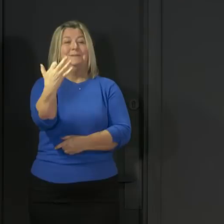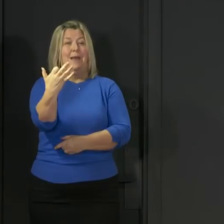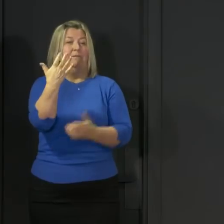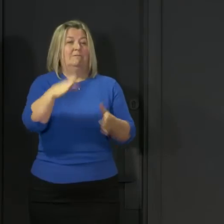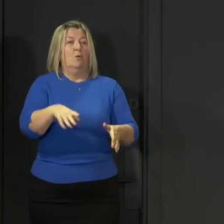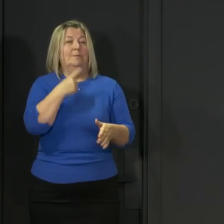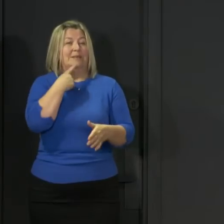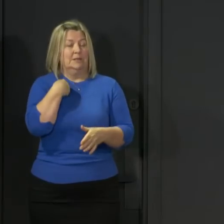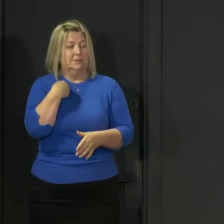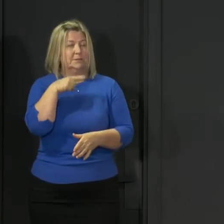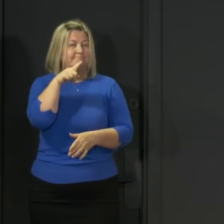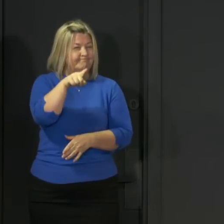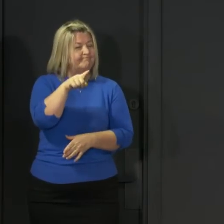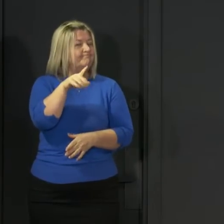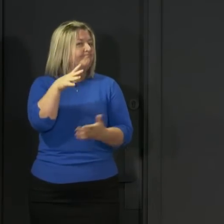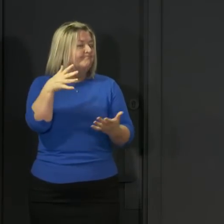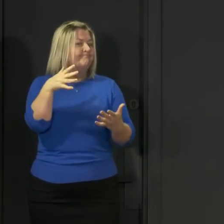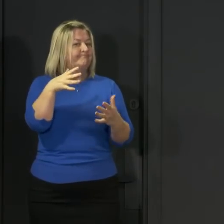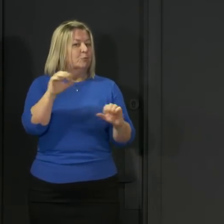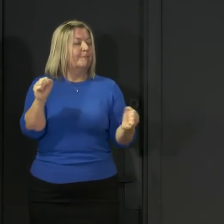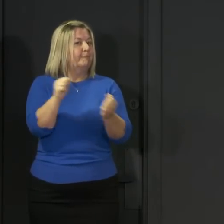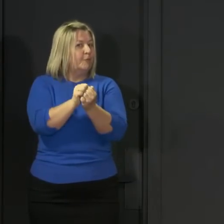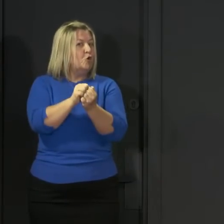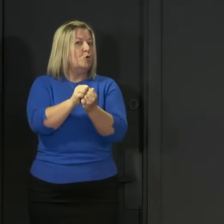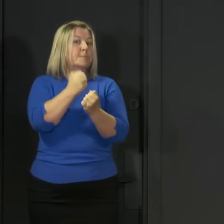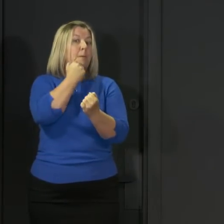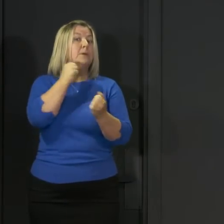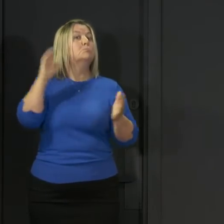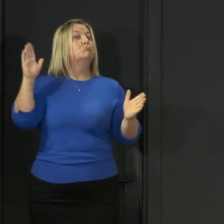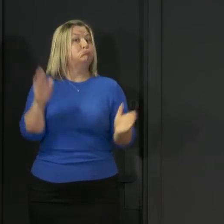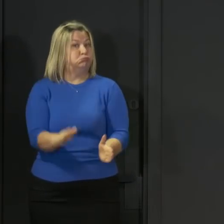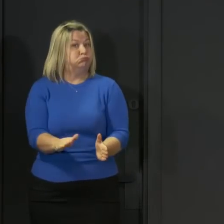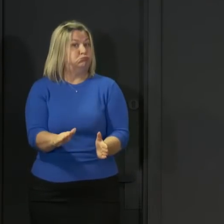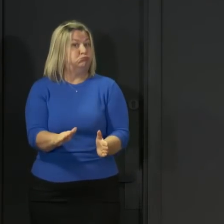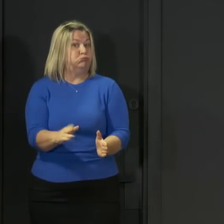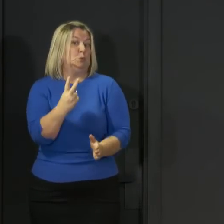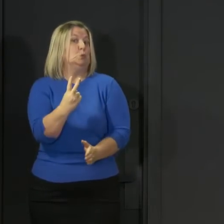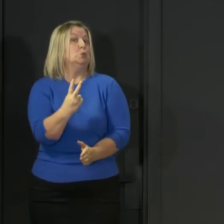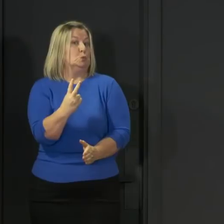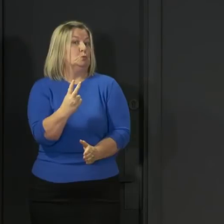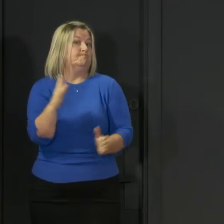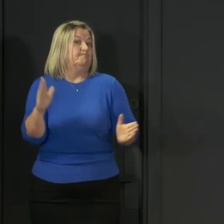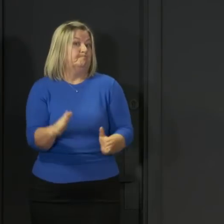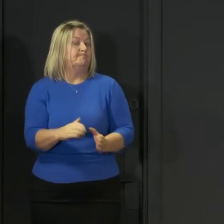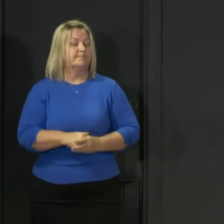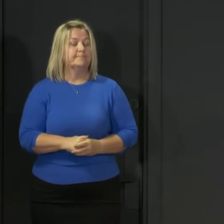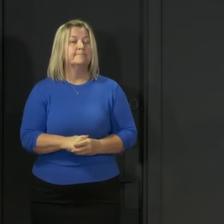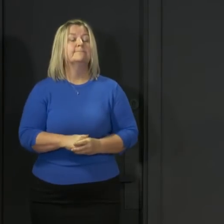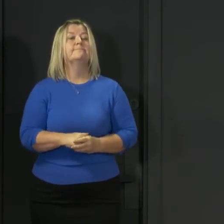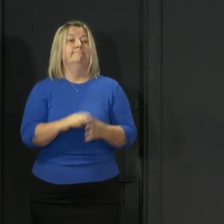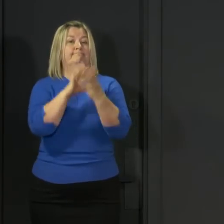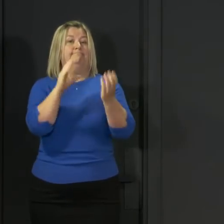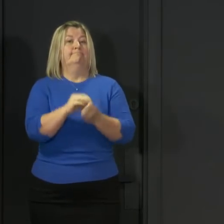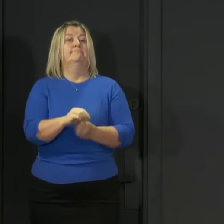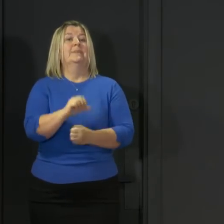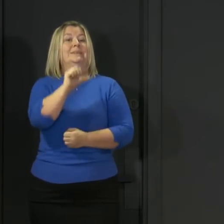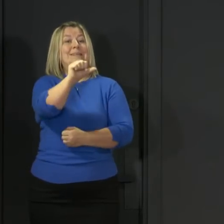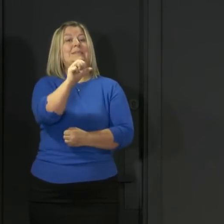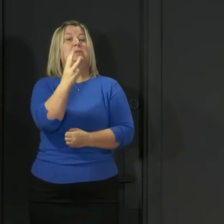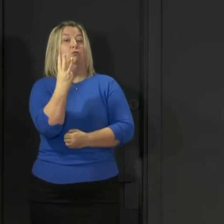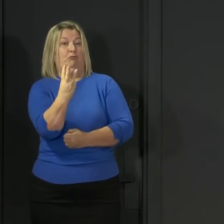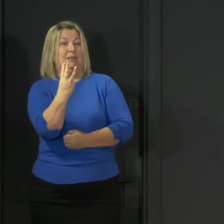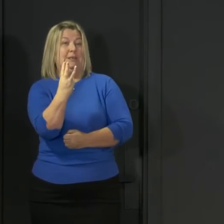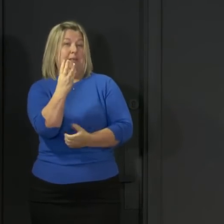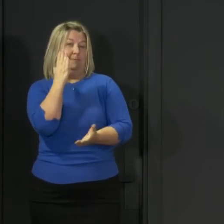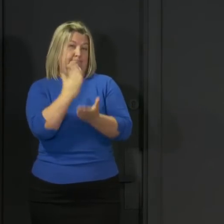However, the number of confirmed cases has declined by two. A total of 63 people last night were in intensive